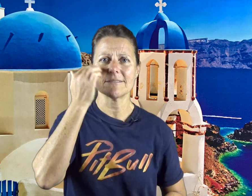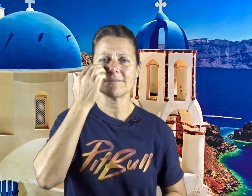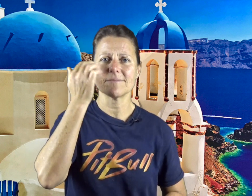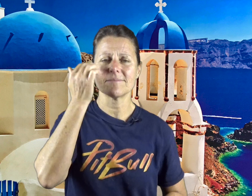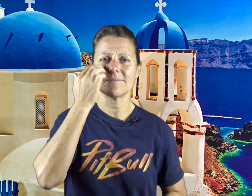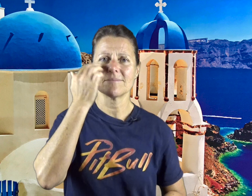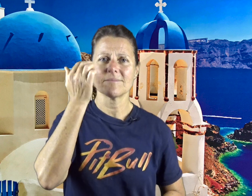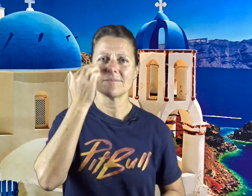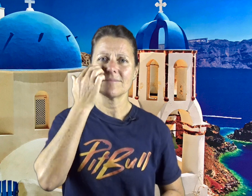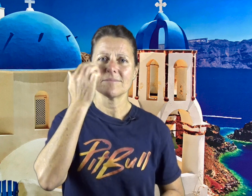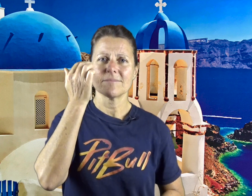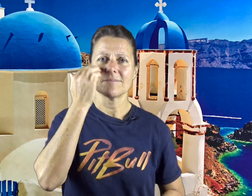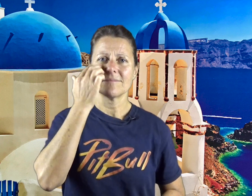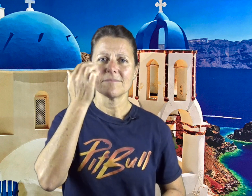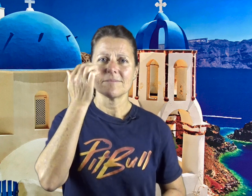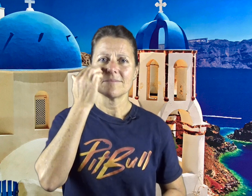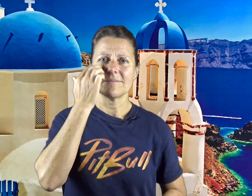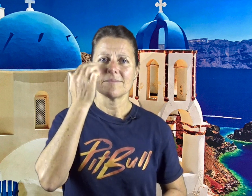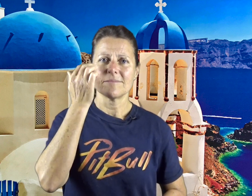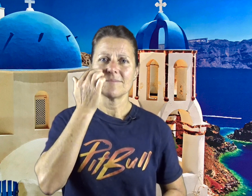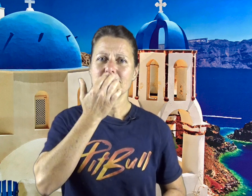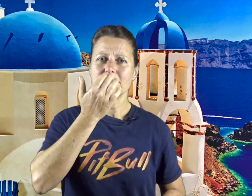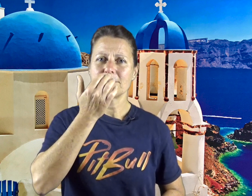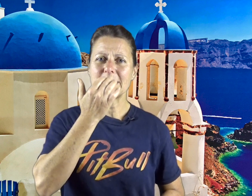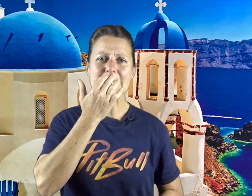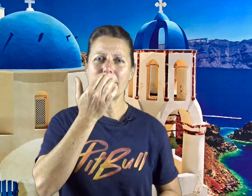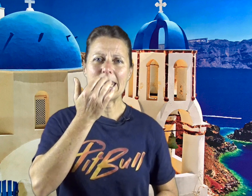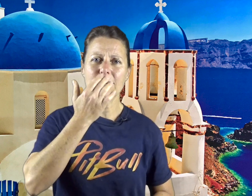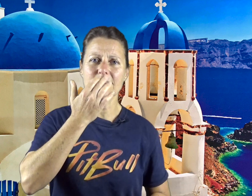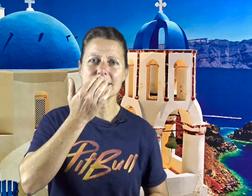this money curse,